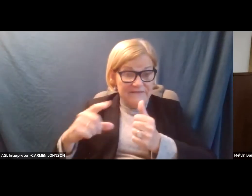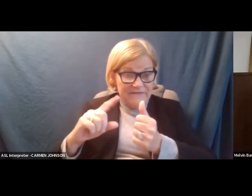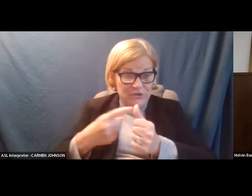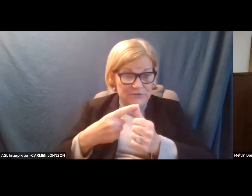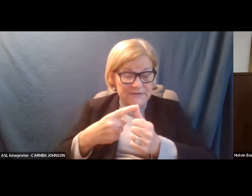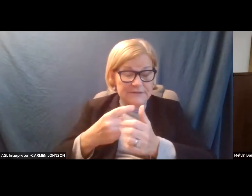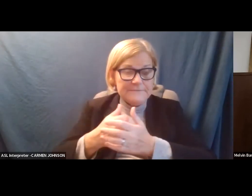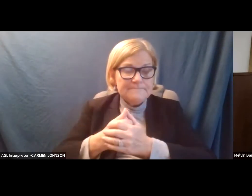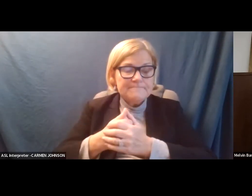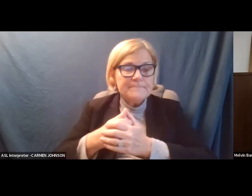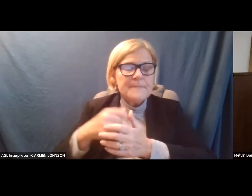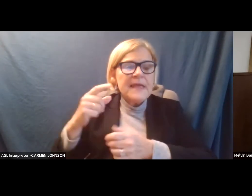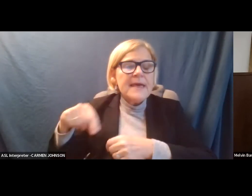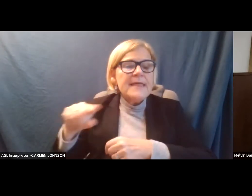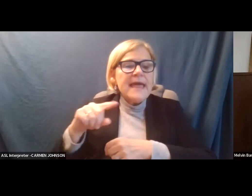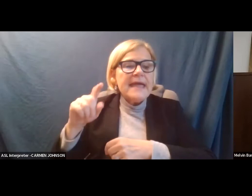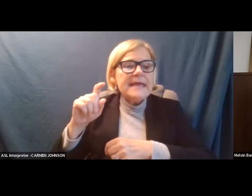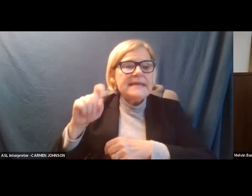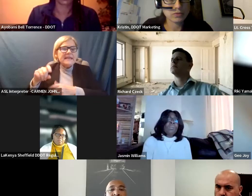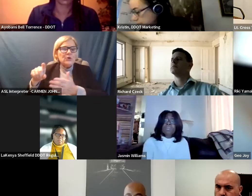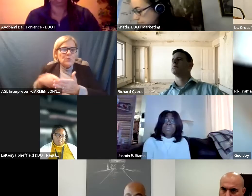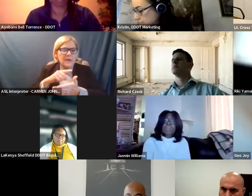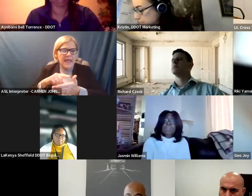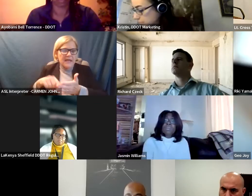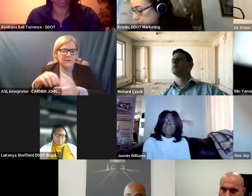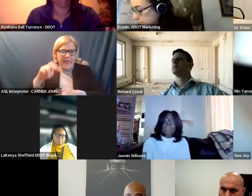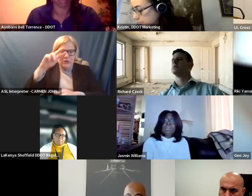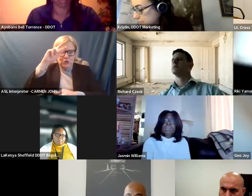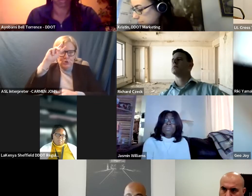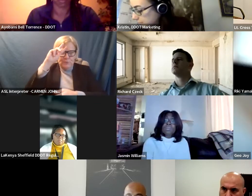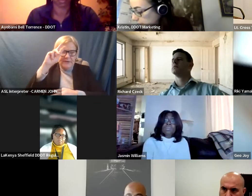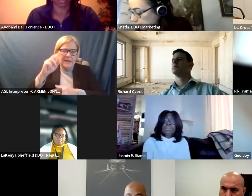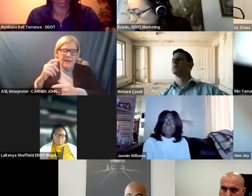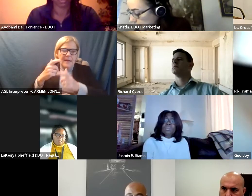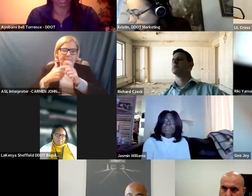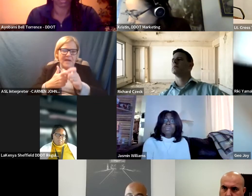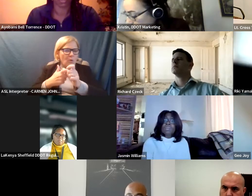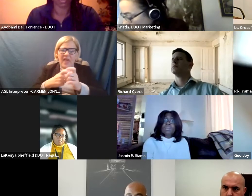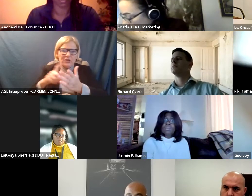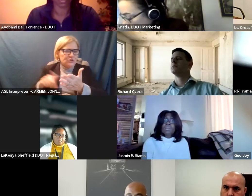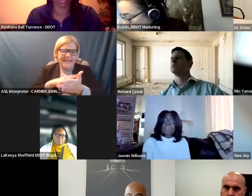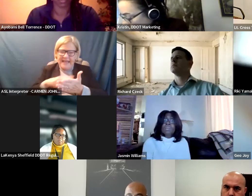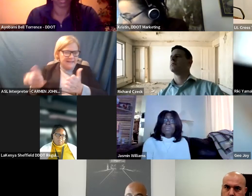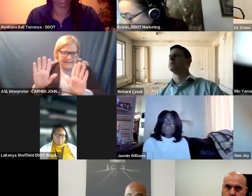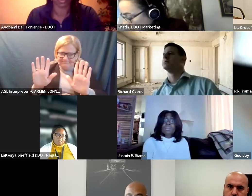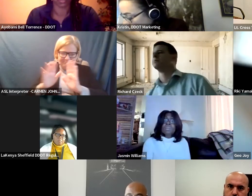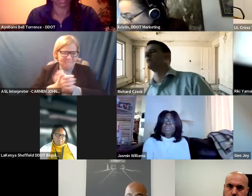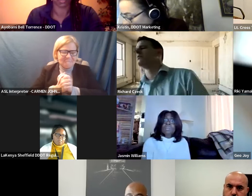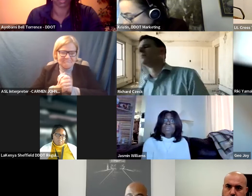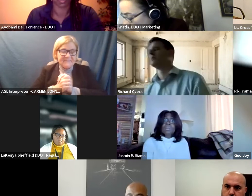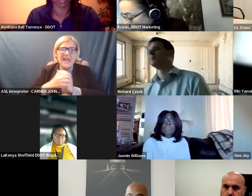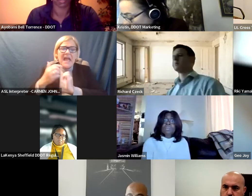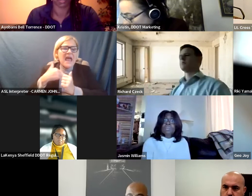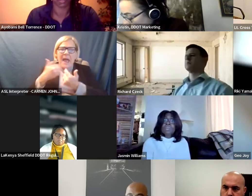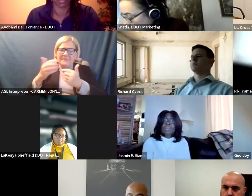they need to cancel that stupid marathon. Just canceled the whole thing. And